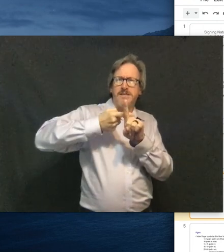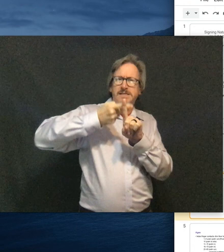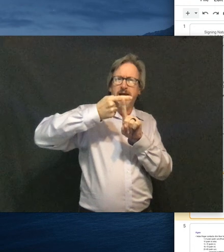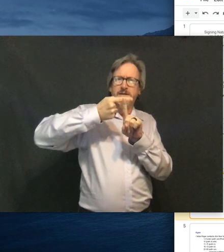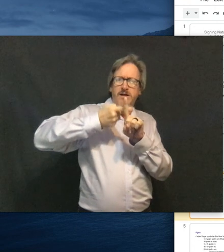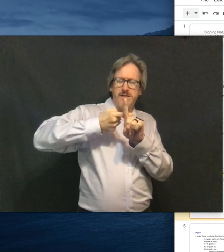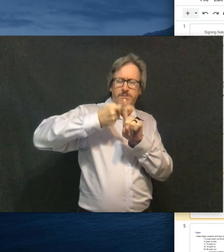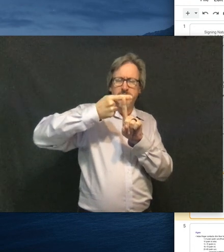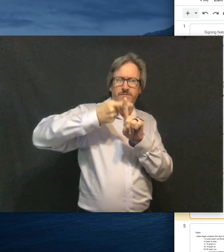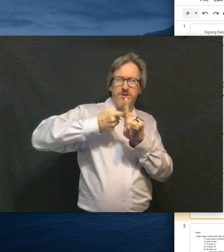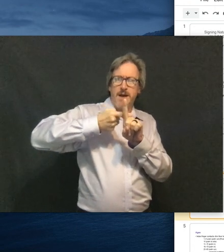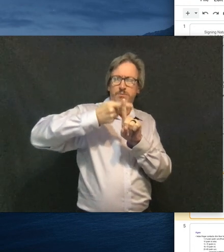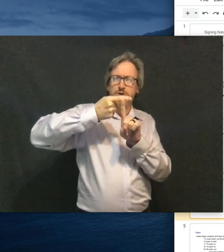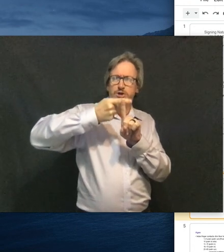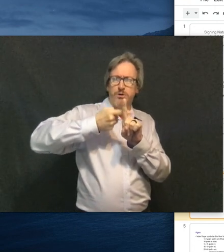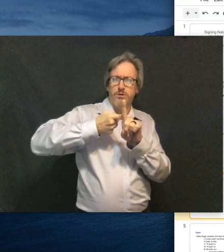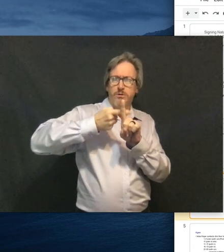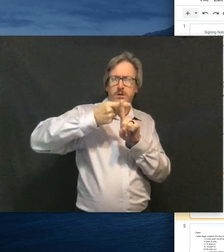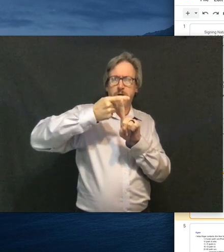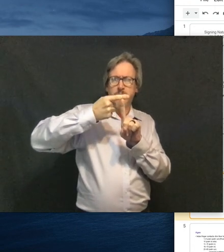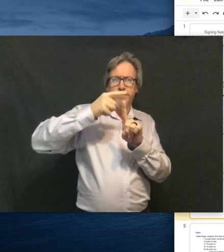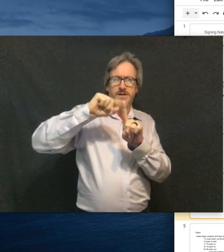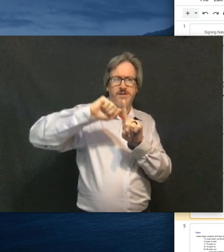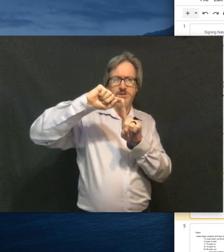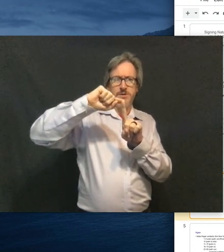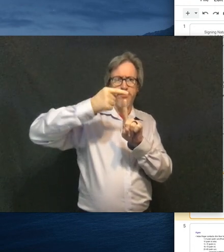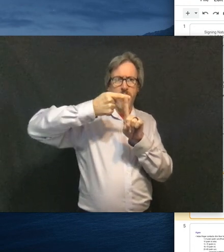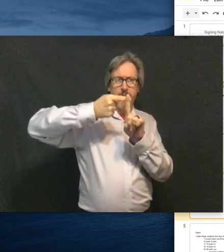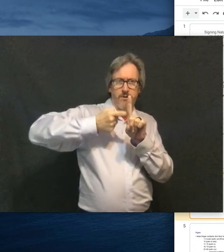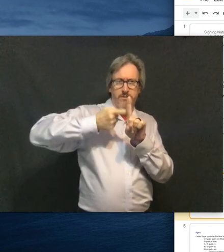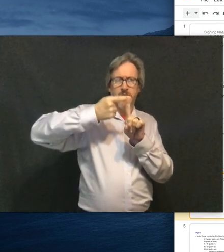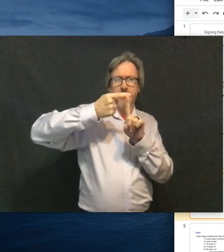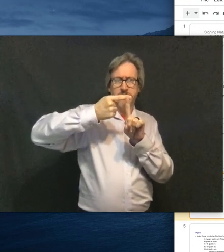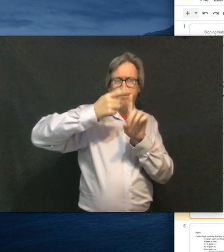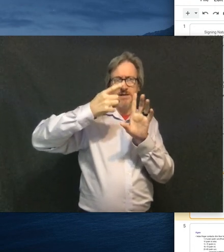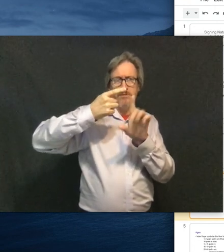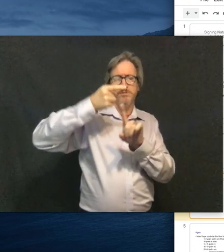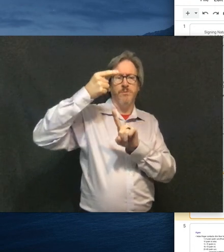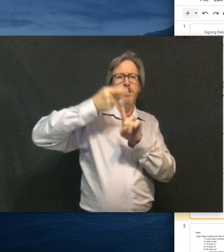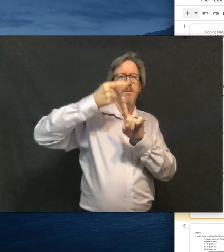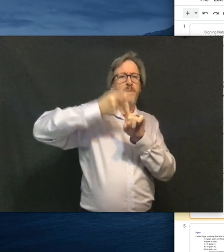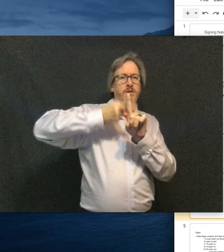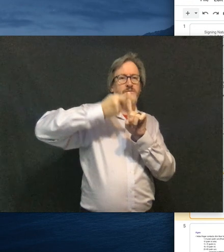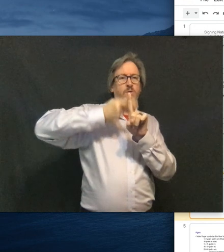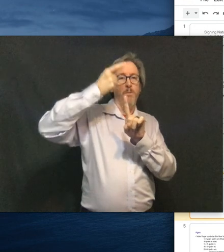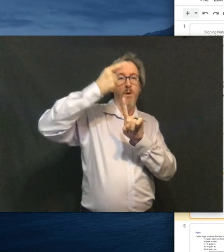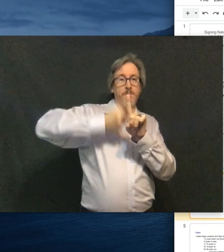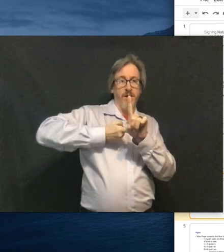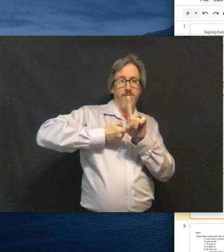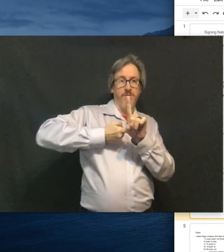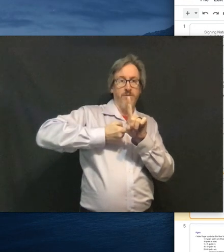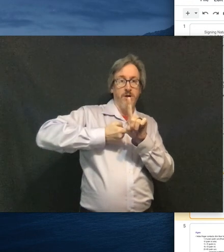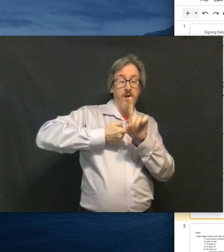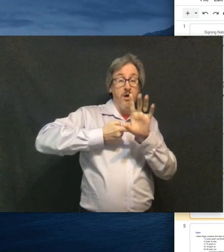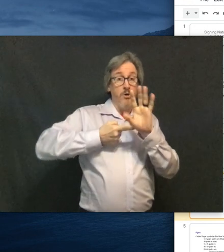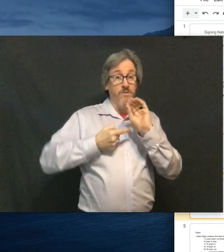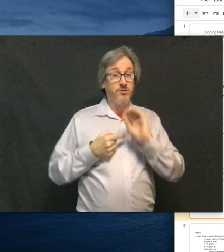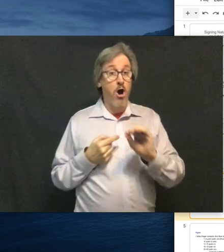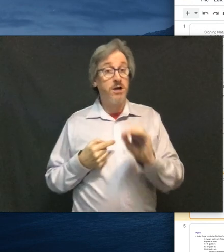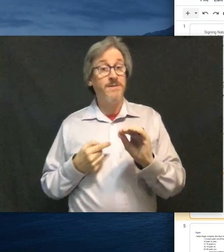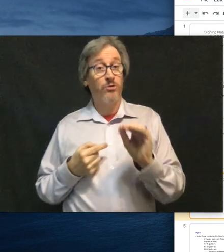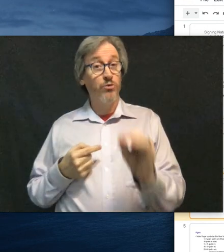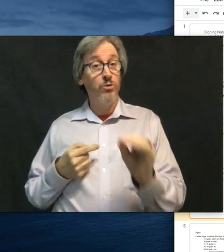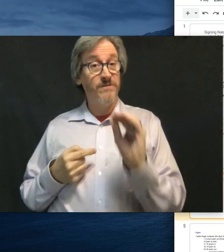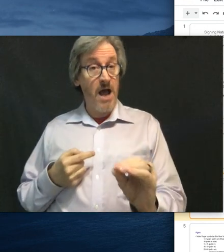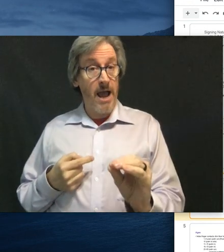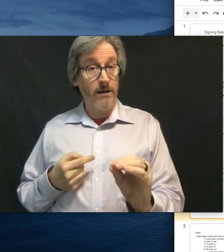it's it's a sign a similar sign for temperature because here's the thermometer and the line goes up and down. but for one month we've